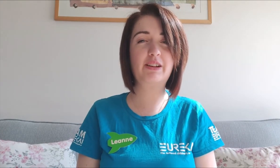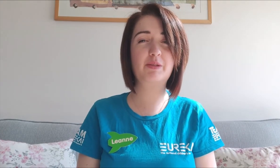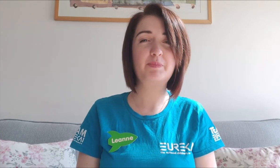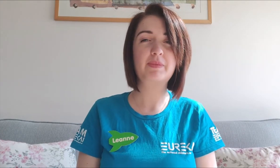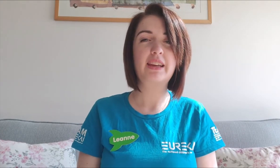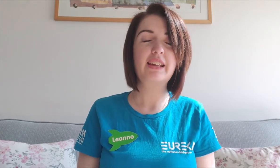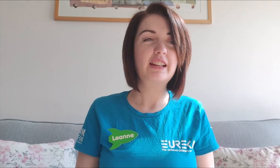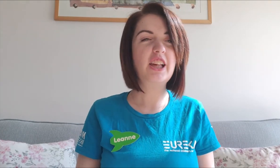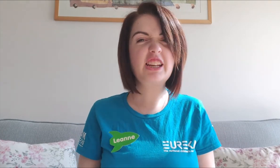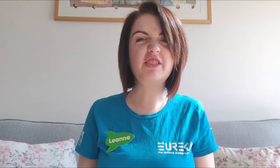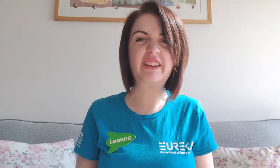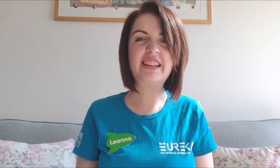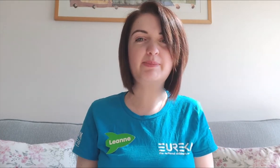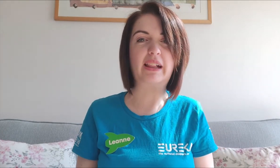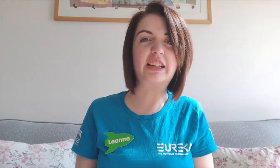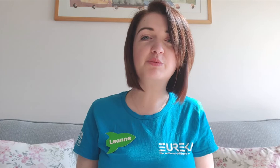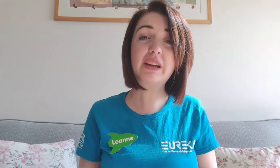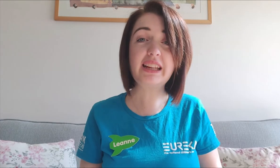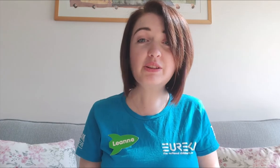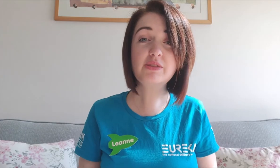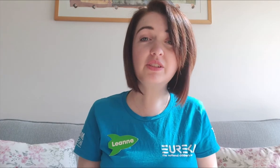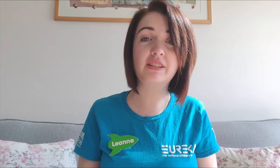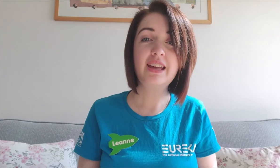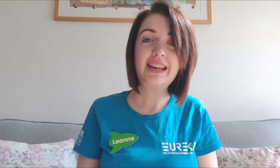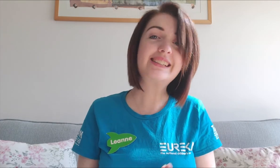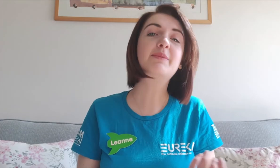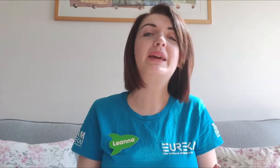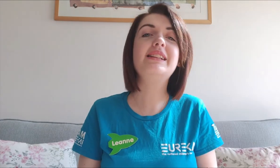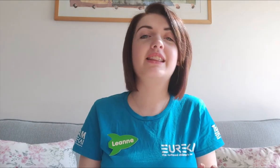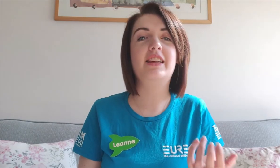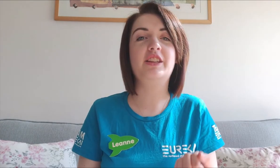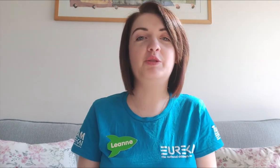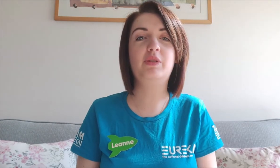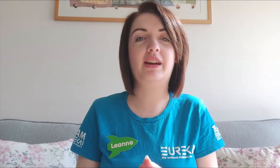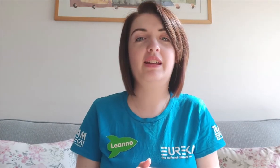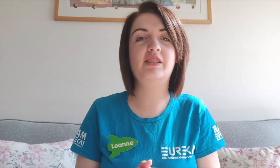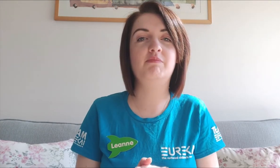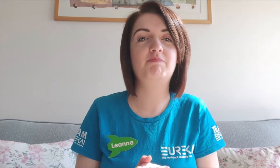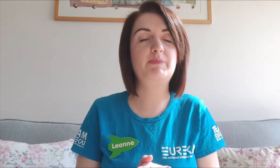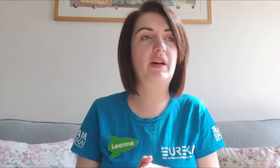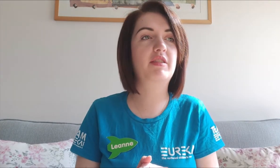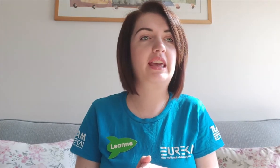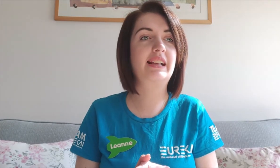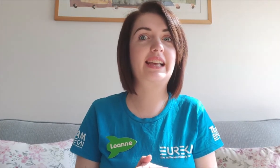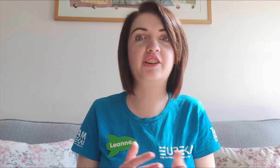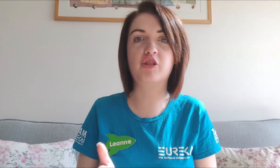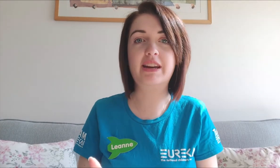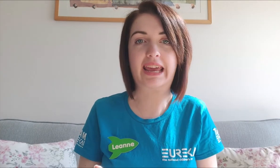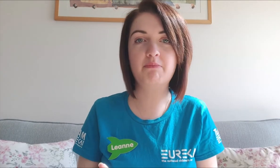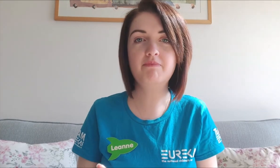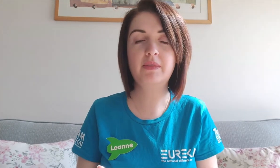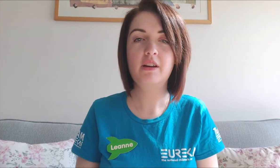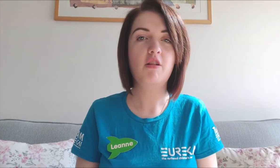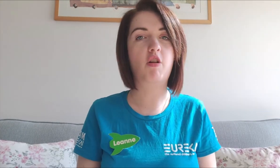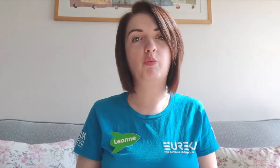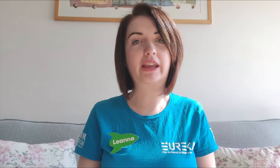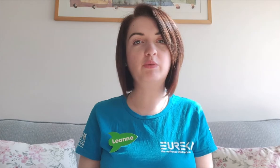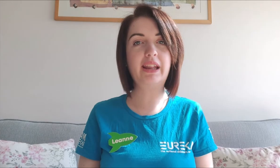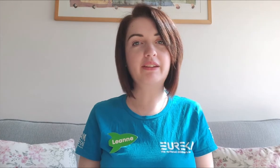Now, learning to fingerspell is really useful, because it means that you can spell things like your name or where you live.